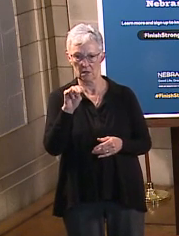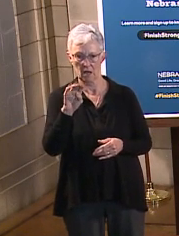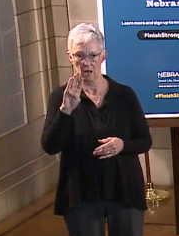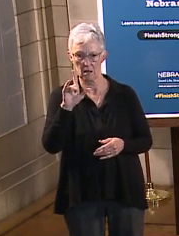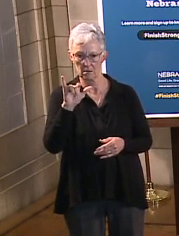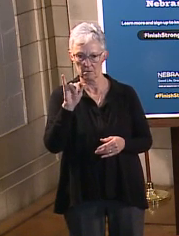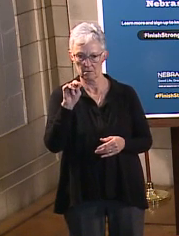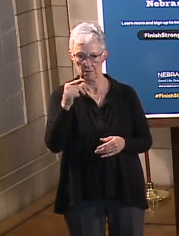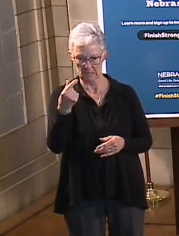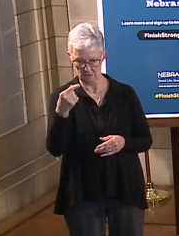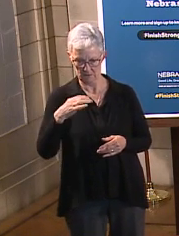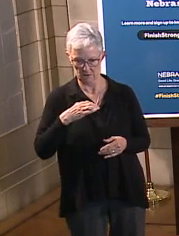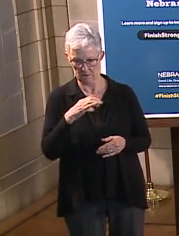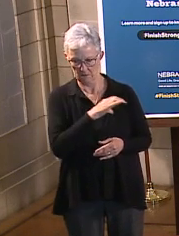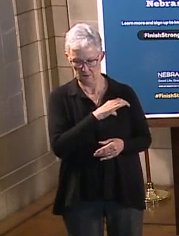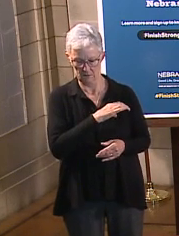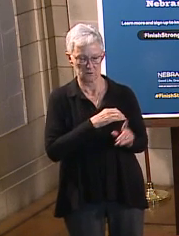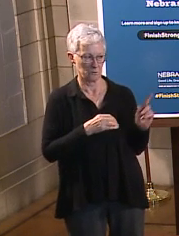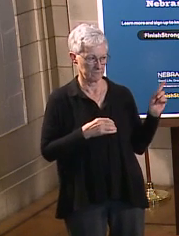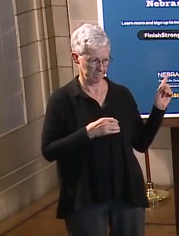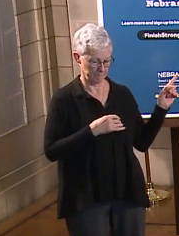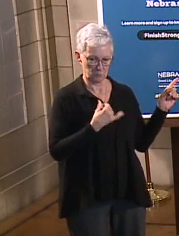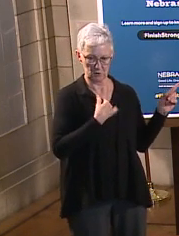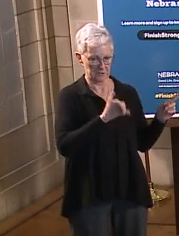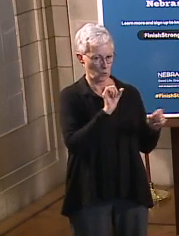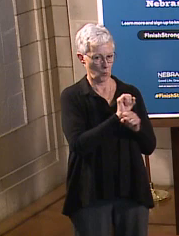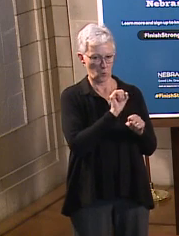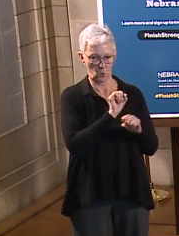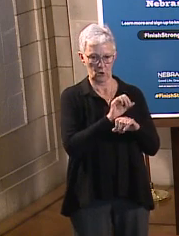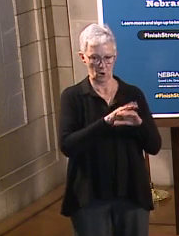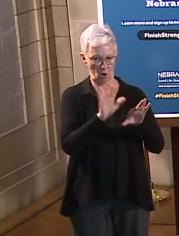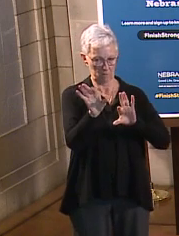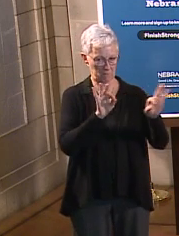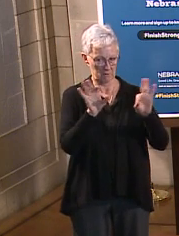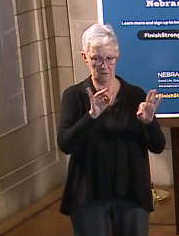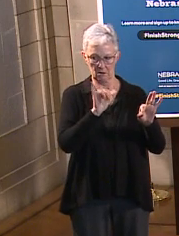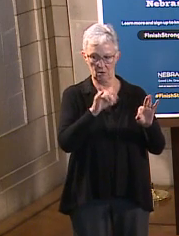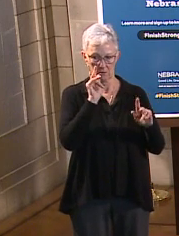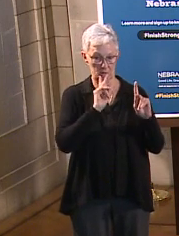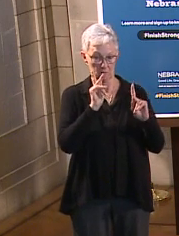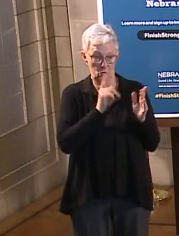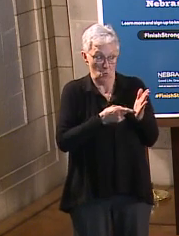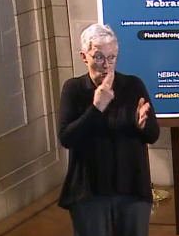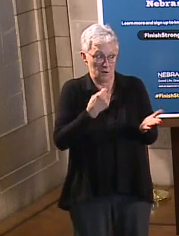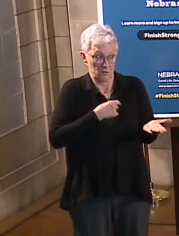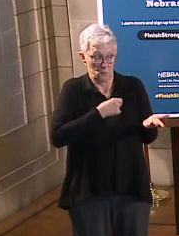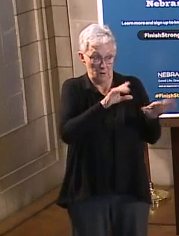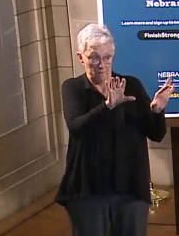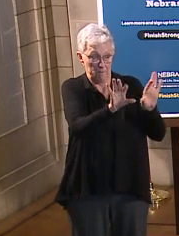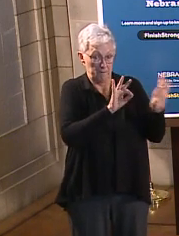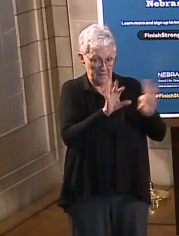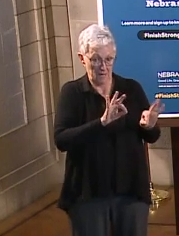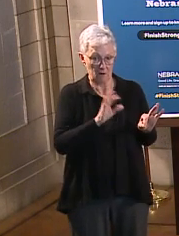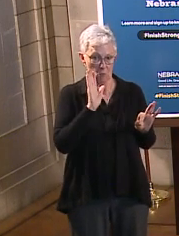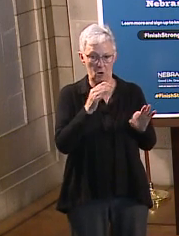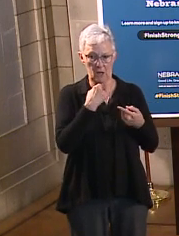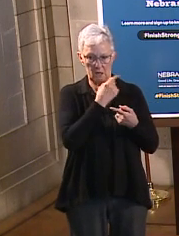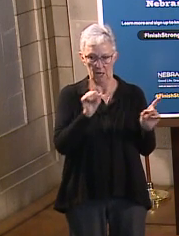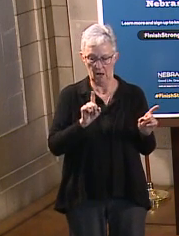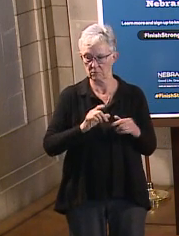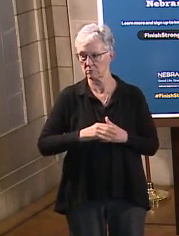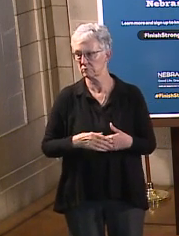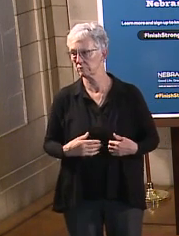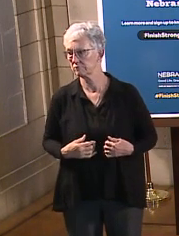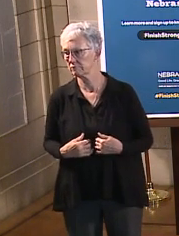we're still working through the process on that. And when we have the members appointed, we'll be ready to announce it. Martha at the World Herald